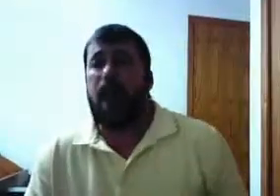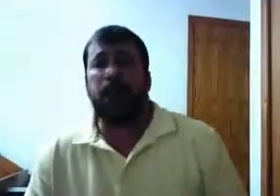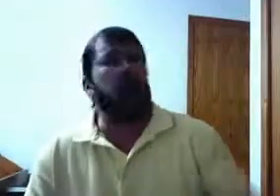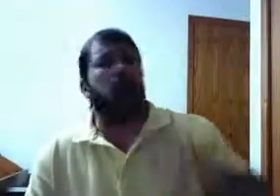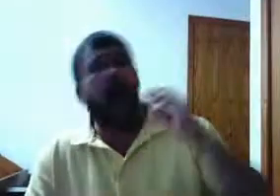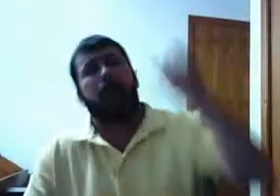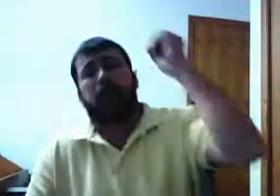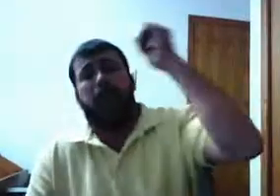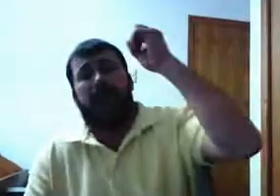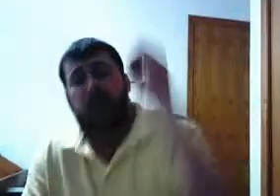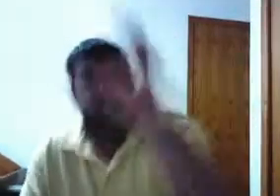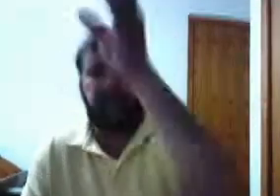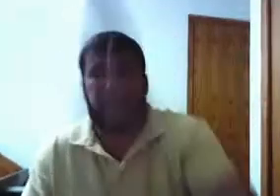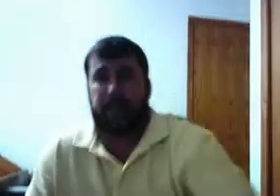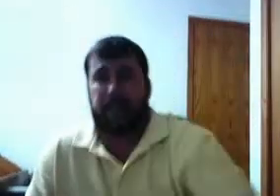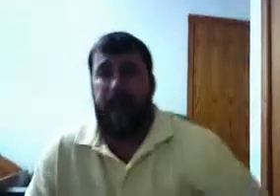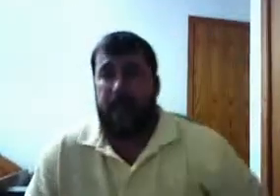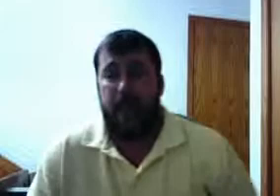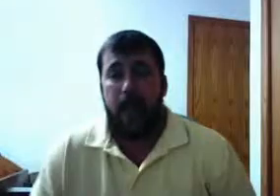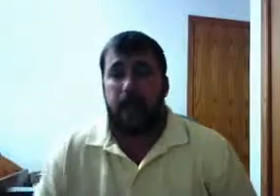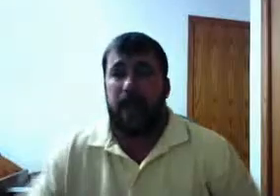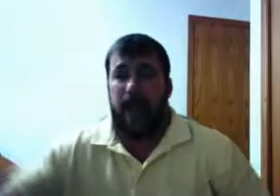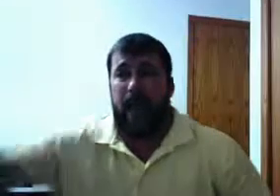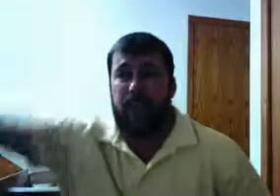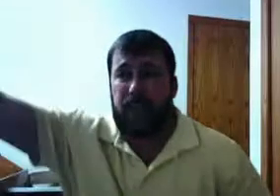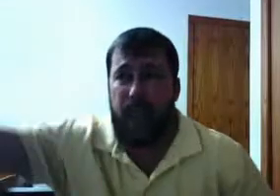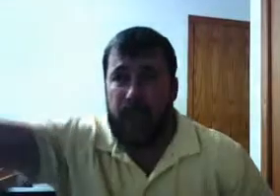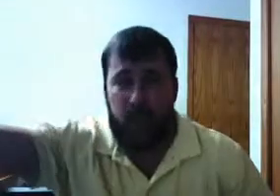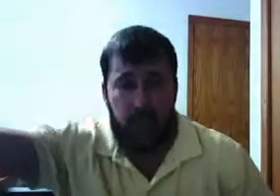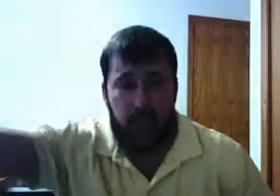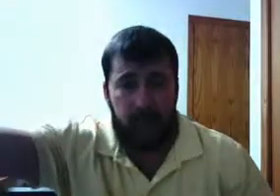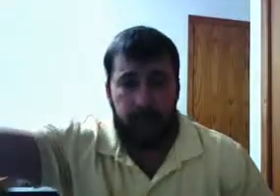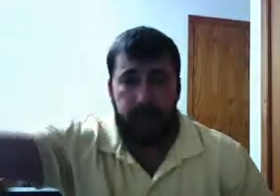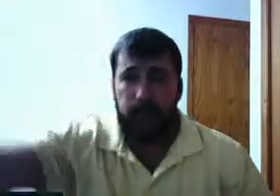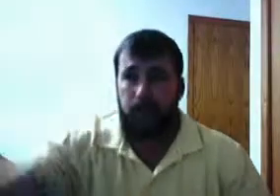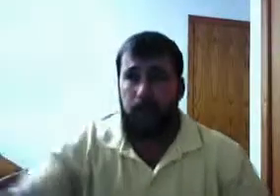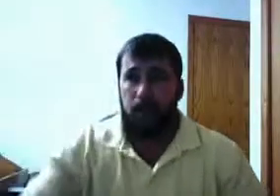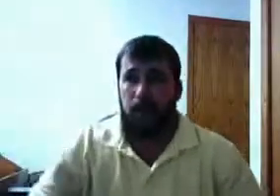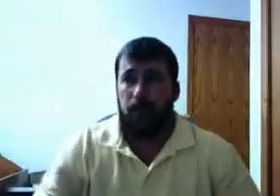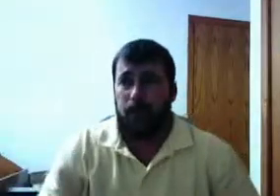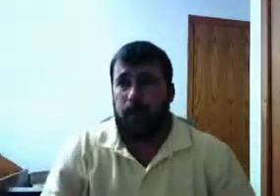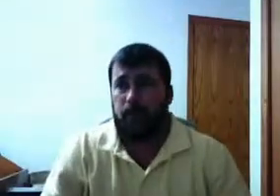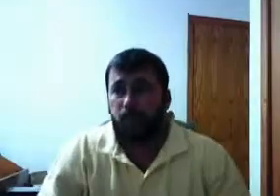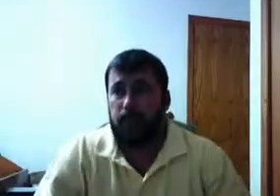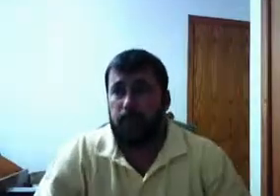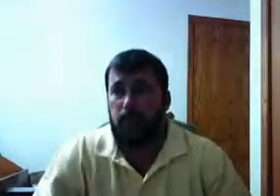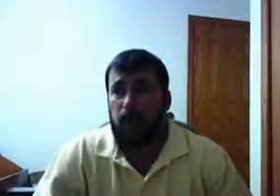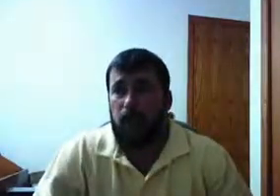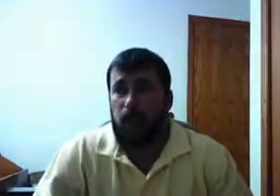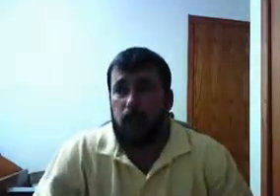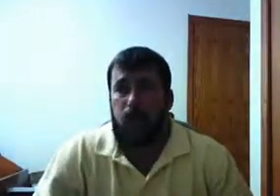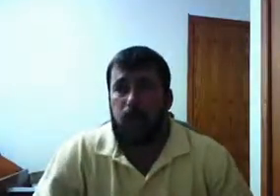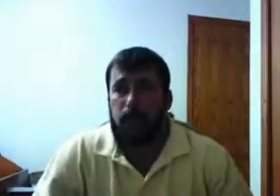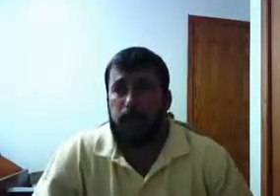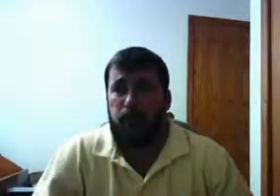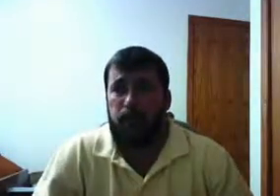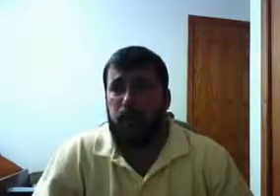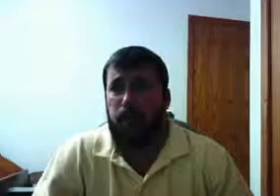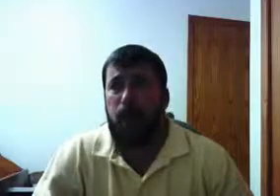Romans back in Jesus' day didn't have this advantage. You see? Congressman Victor Murdoch said,